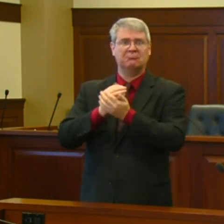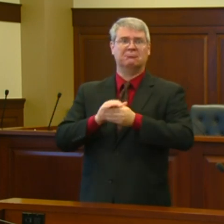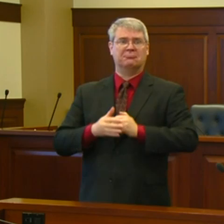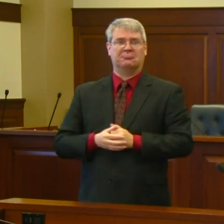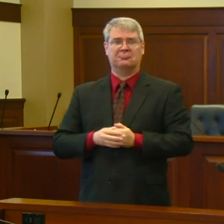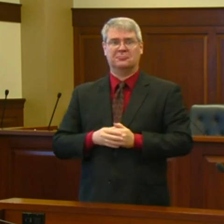you're sick.